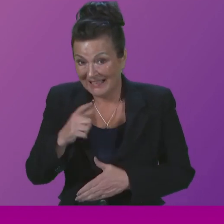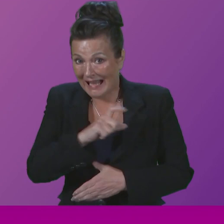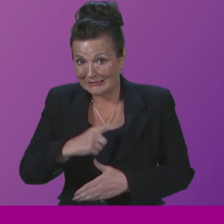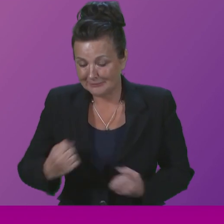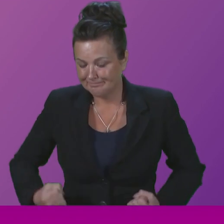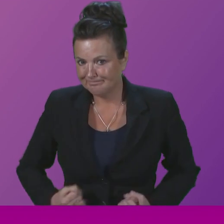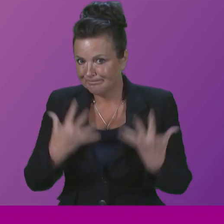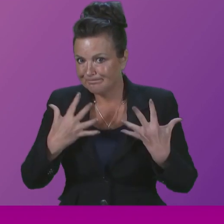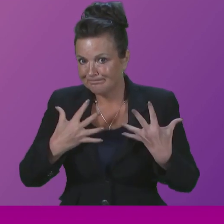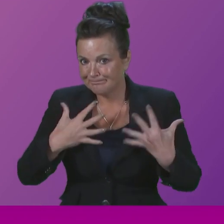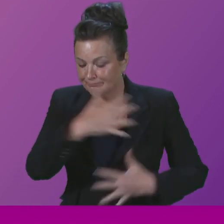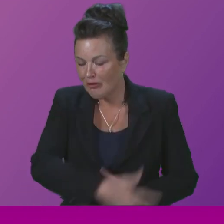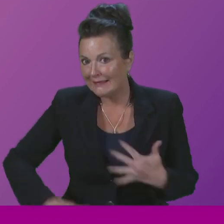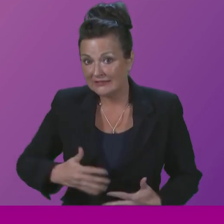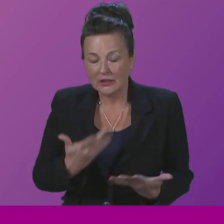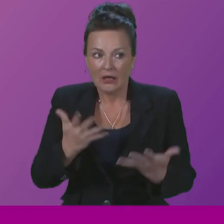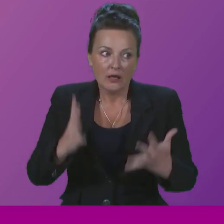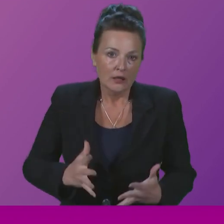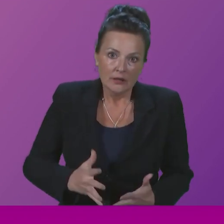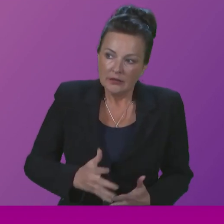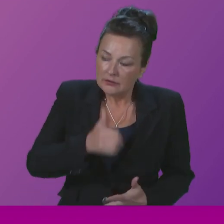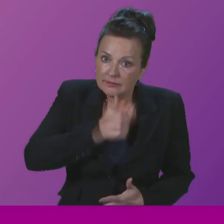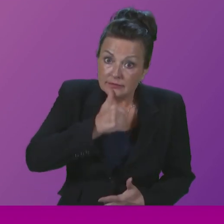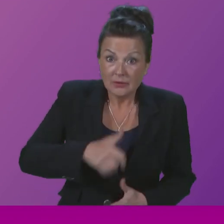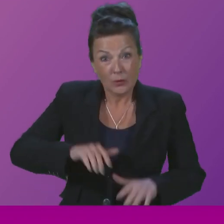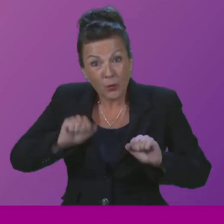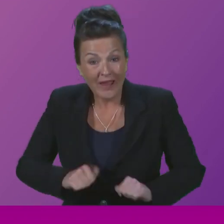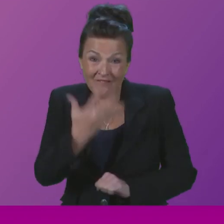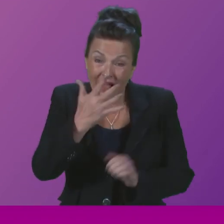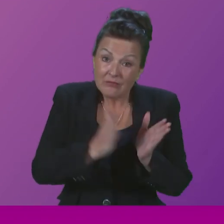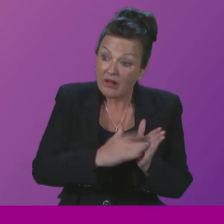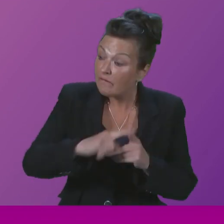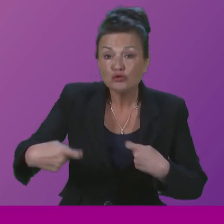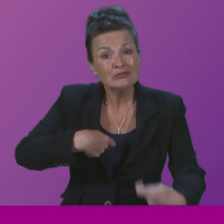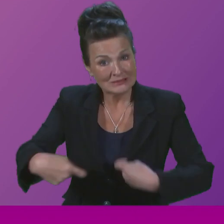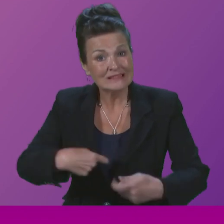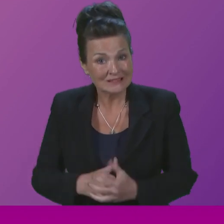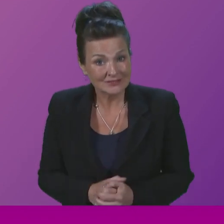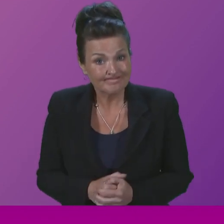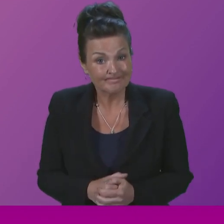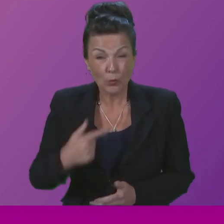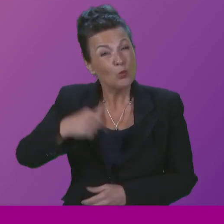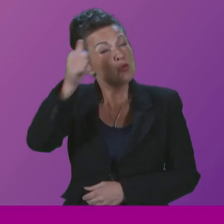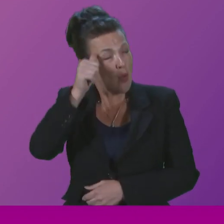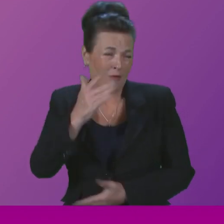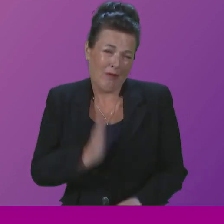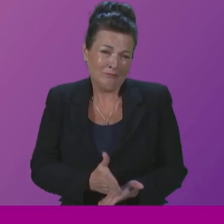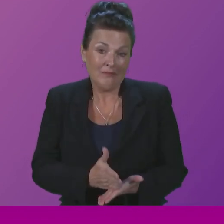had an aggressive form of cancer. She was then forced to wait more than five months for treatment. We know that the sooner you are